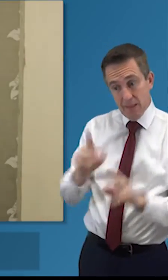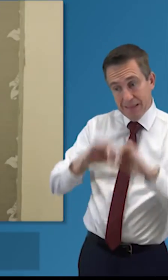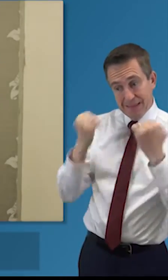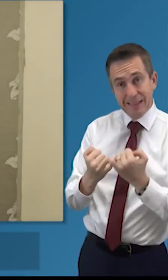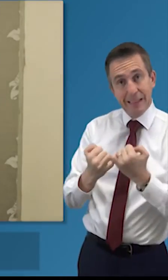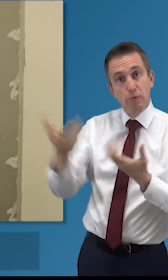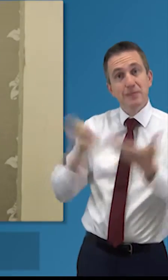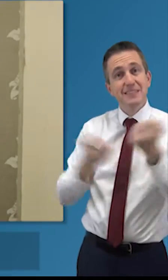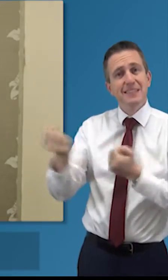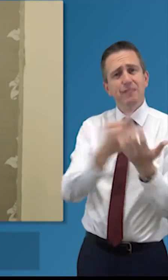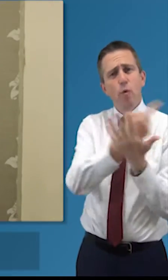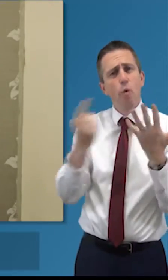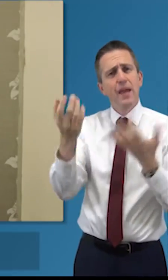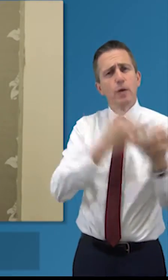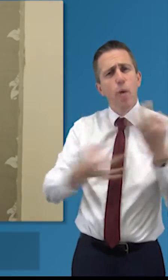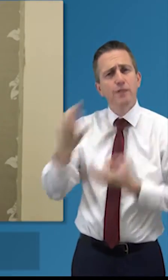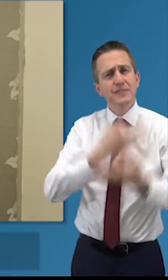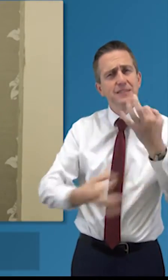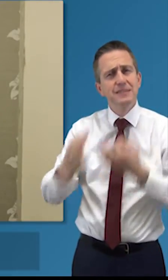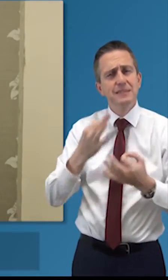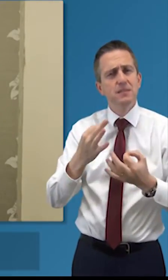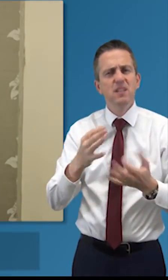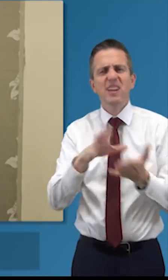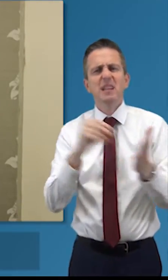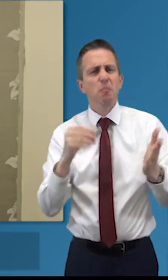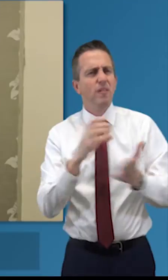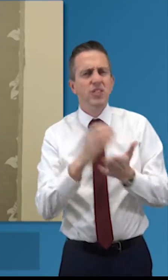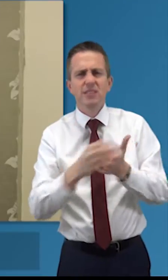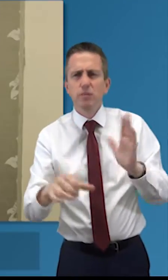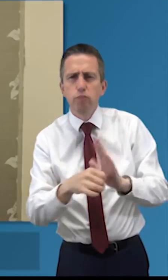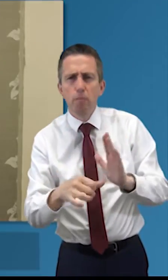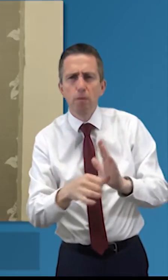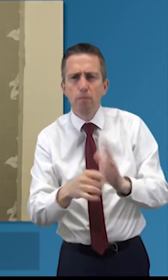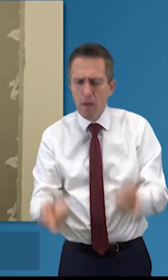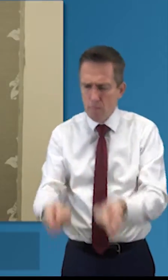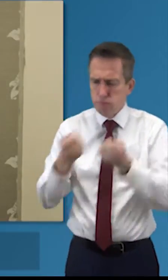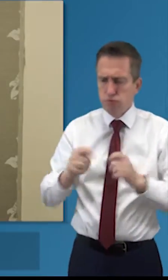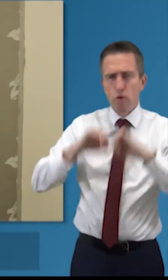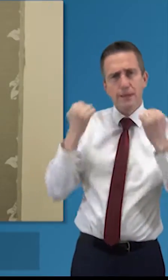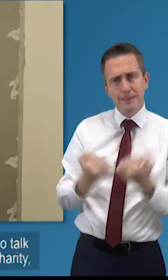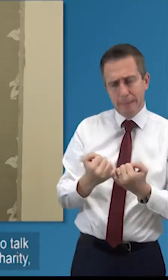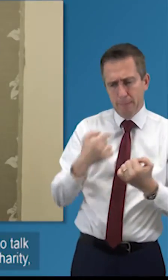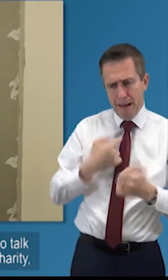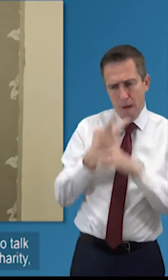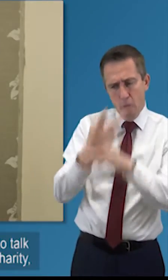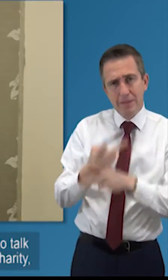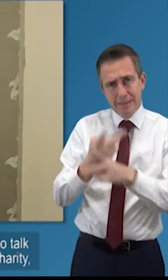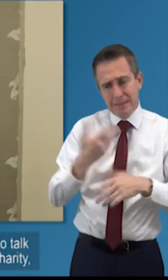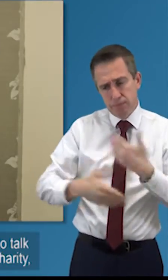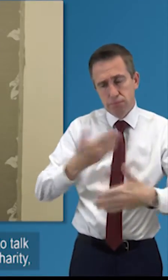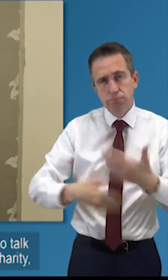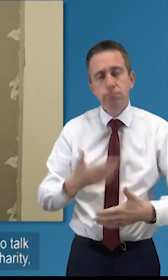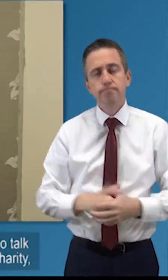deals with our inquiries uh where things uh where there's problems or issues uh within charities so that's where i come from